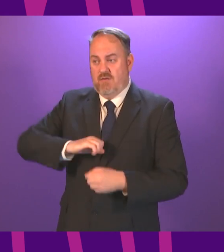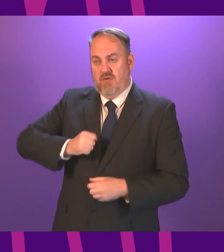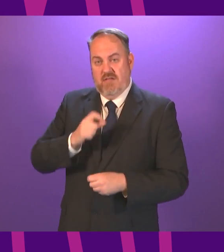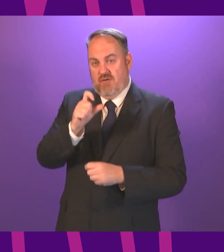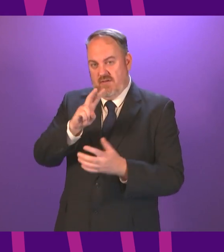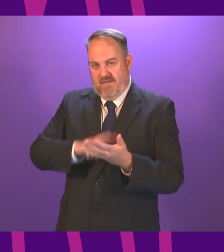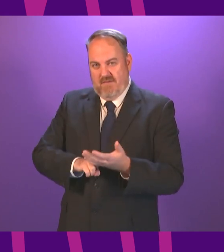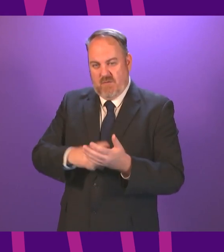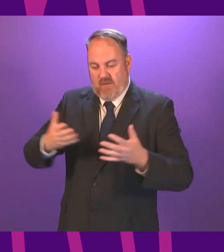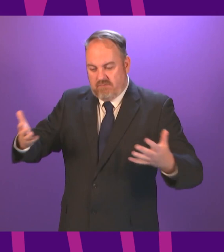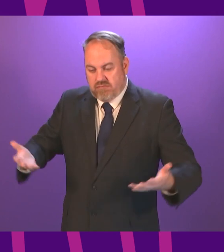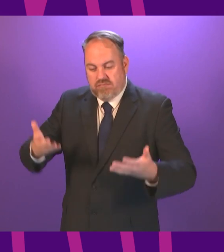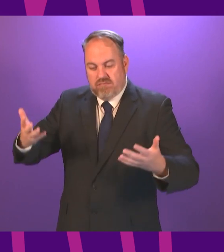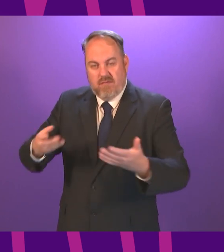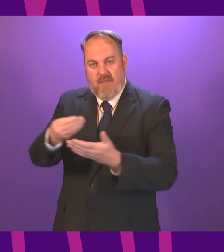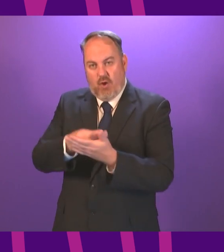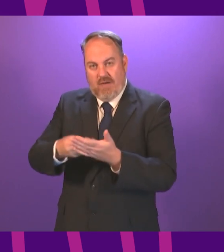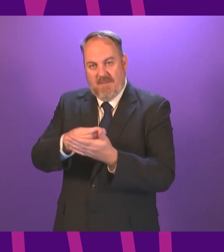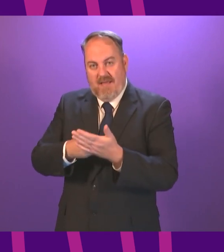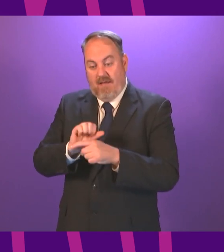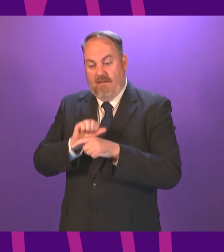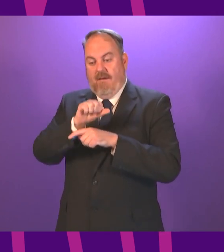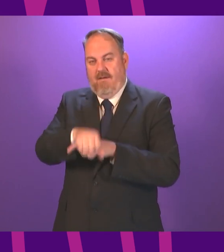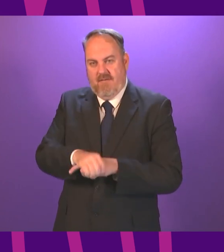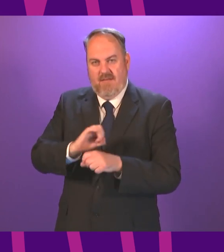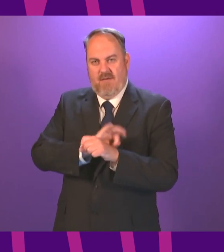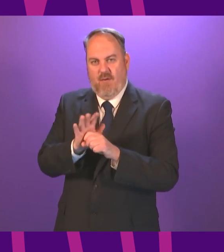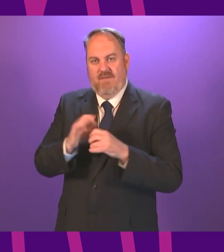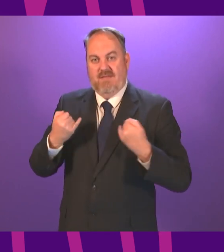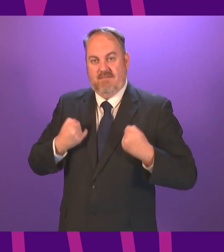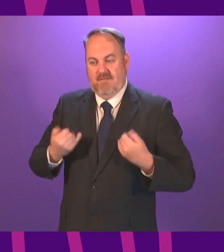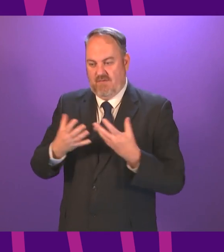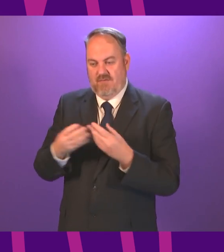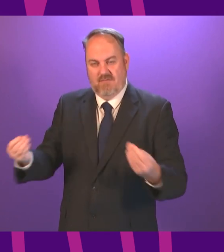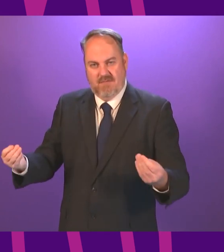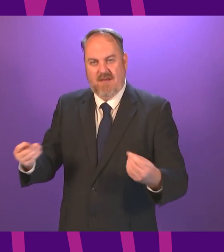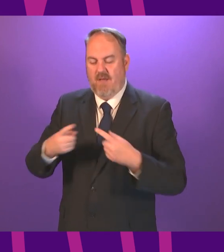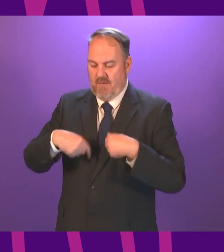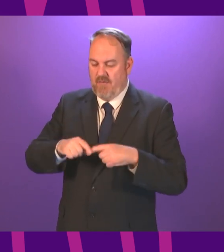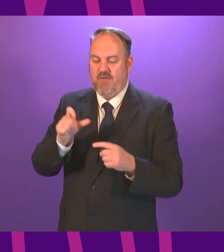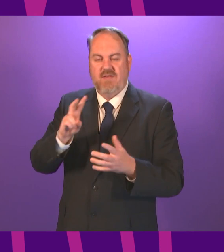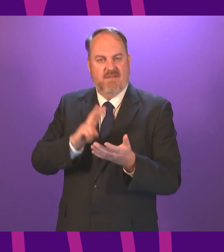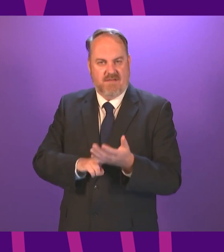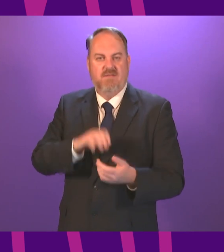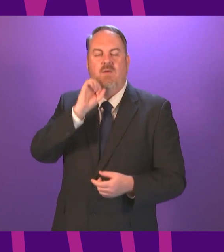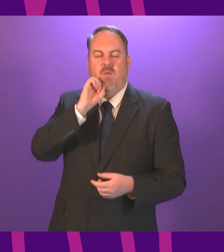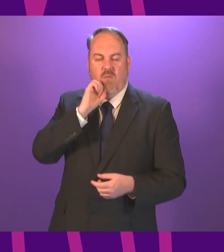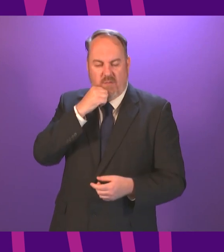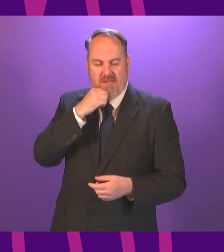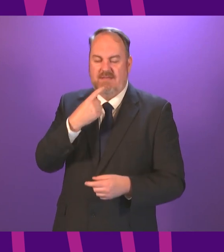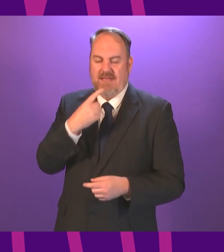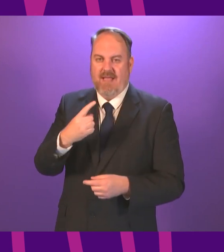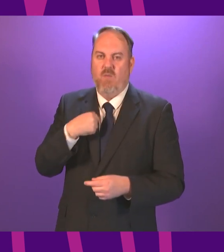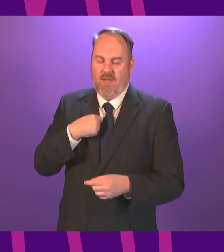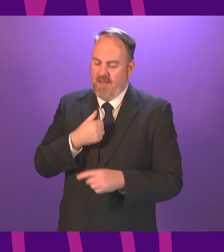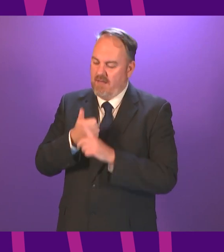regrow our economy as we emerge from this pandemic and I look forward to supporting the bills that my party will bring forward that we have Scotland's